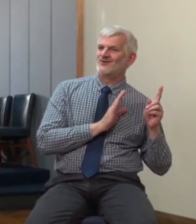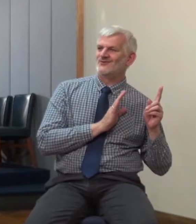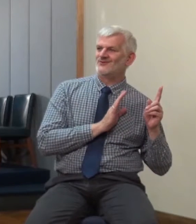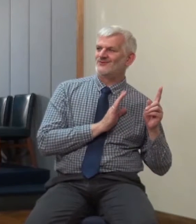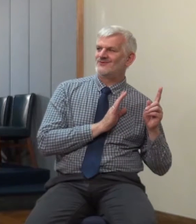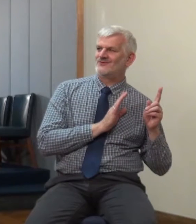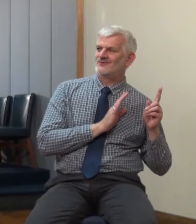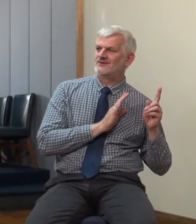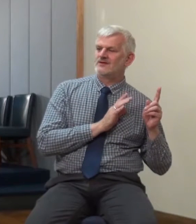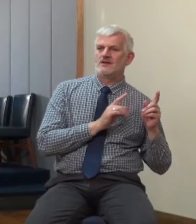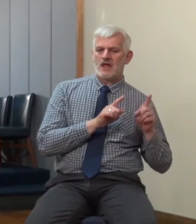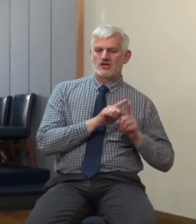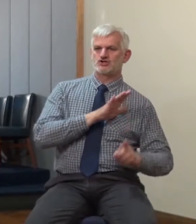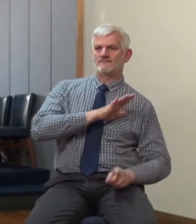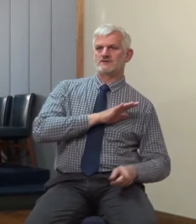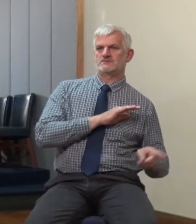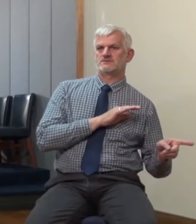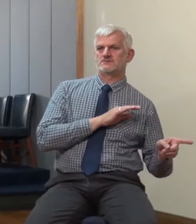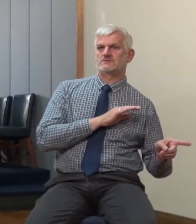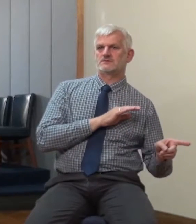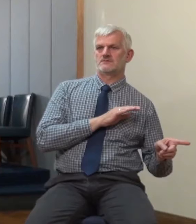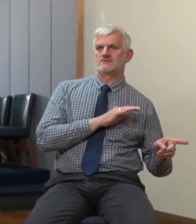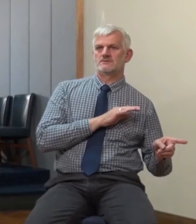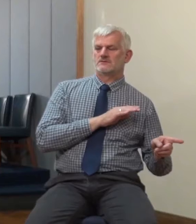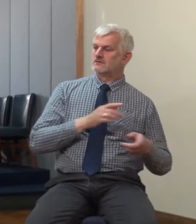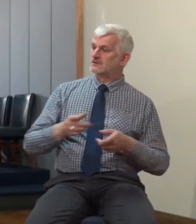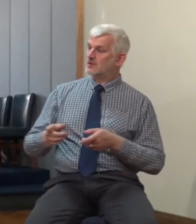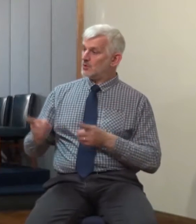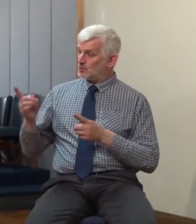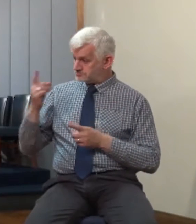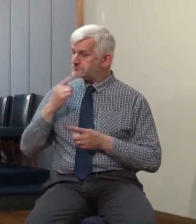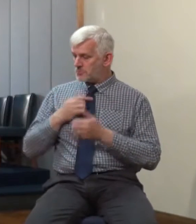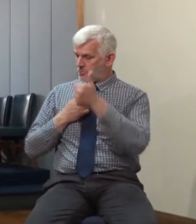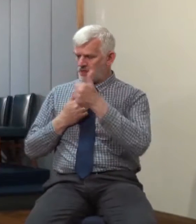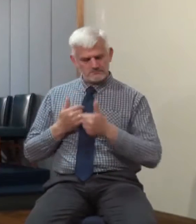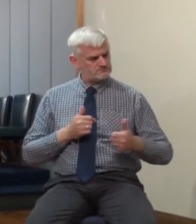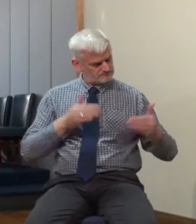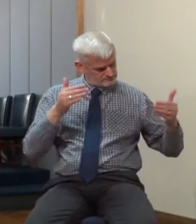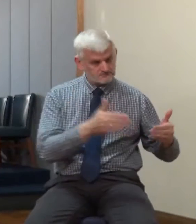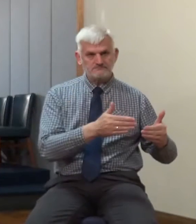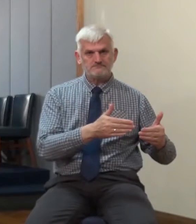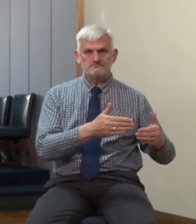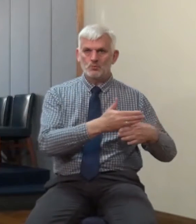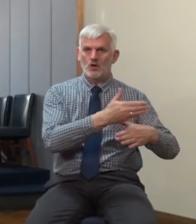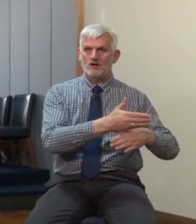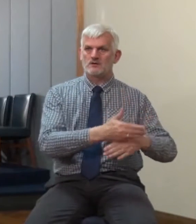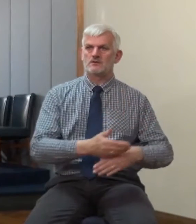steward or a servant acting on behalf of another blessed is that servant verse 46